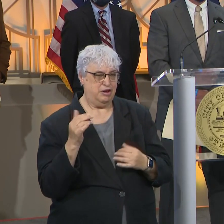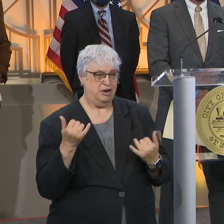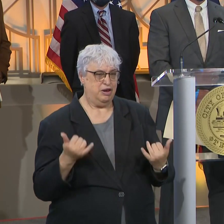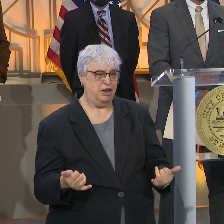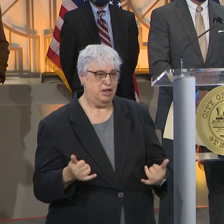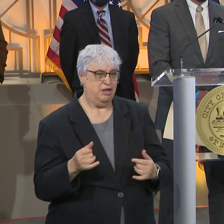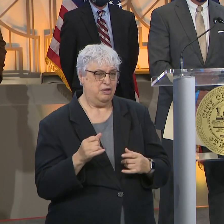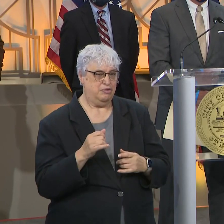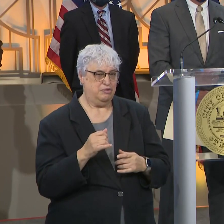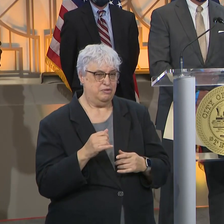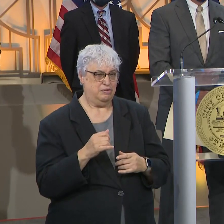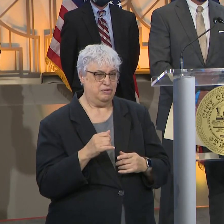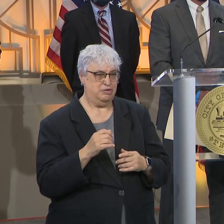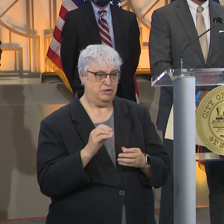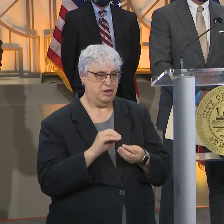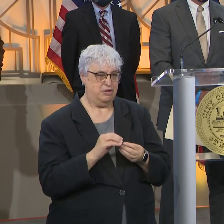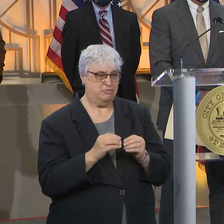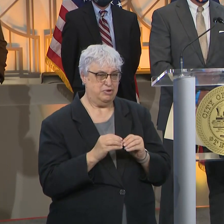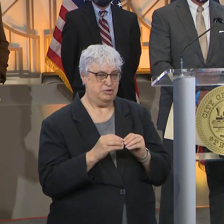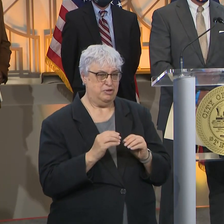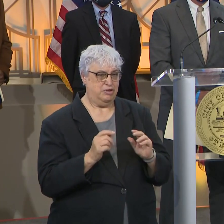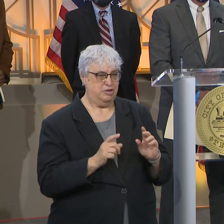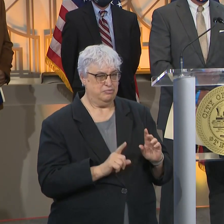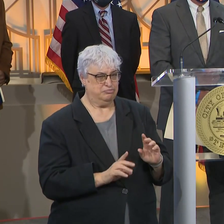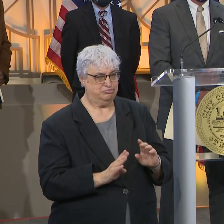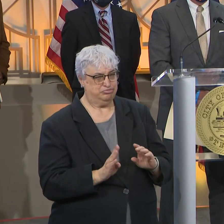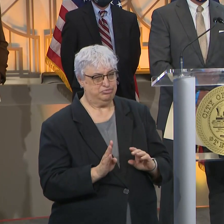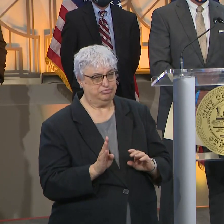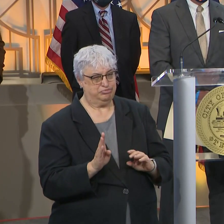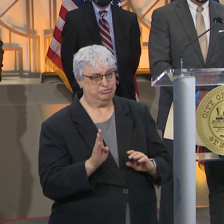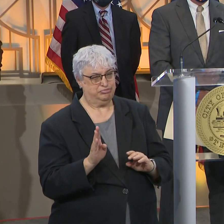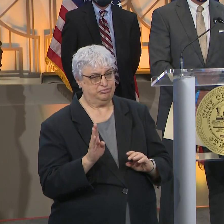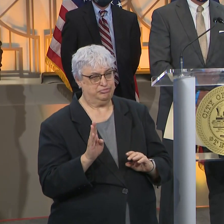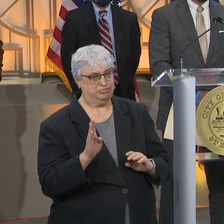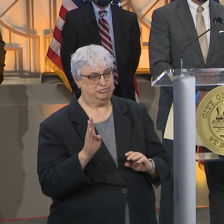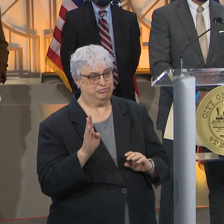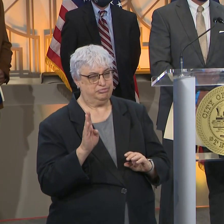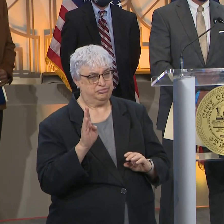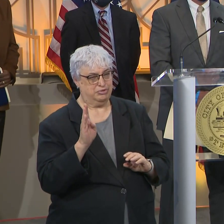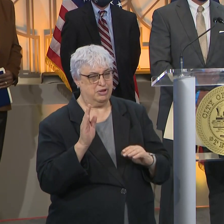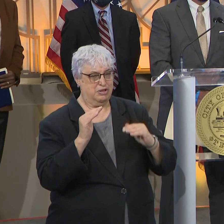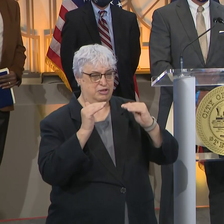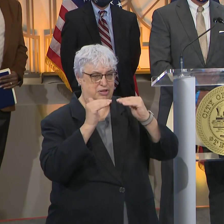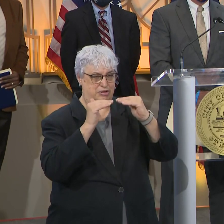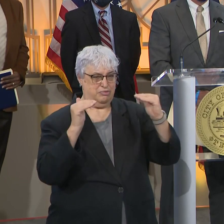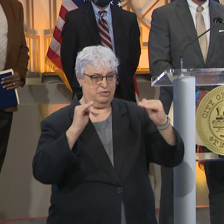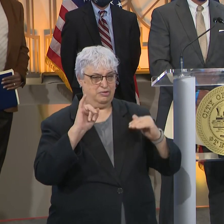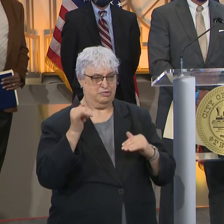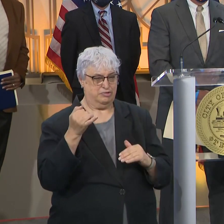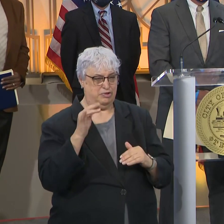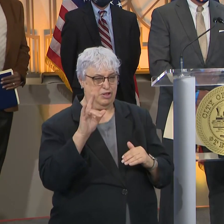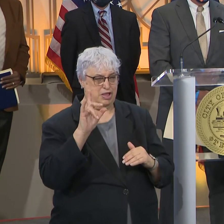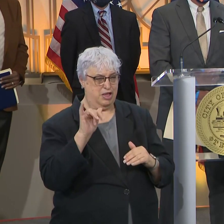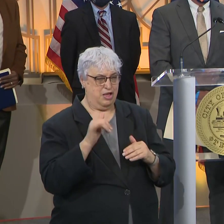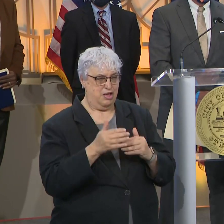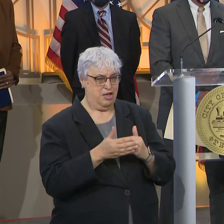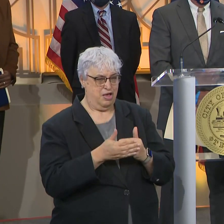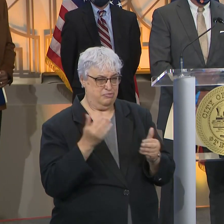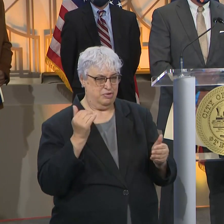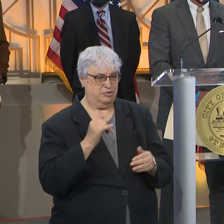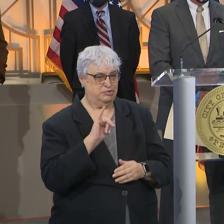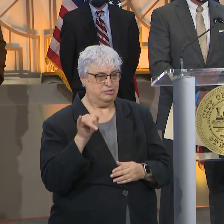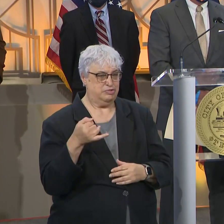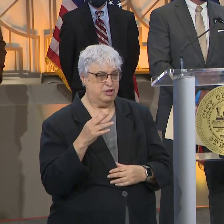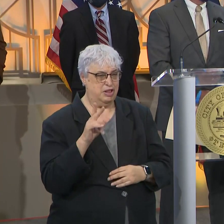situation, and you can see that the numbers have risen dramatically, and we are just about at the levels that we were in July. Now, in